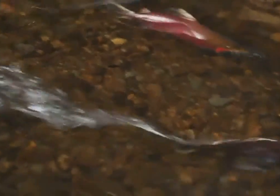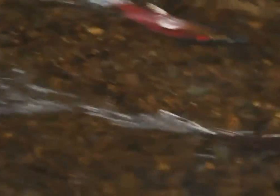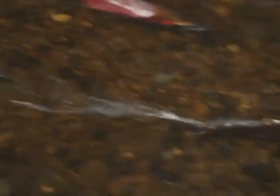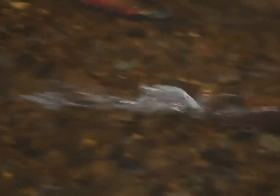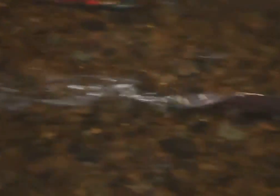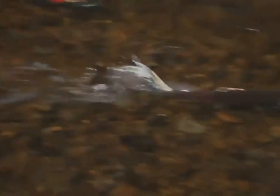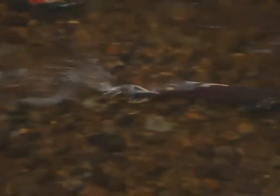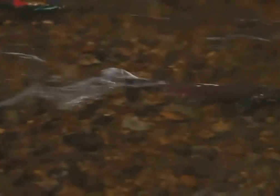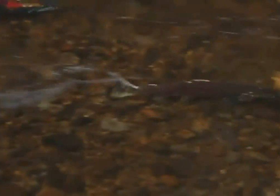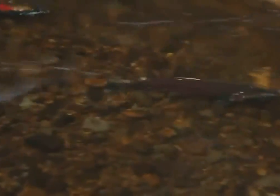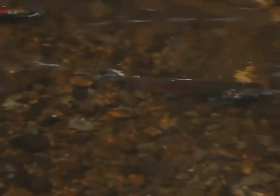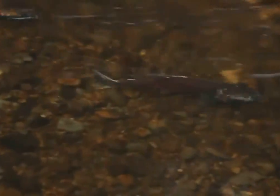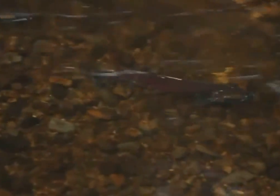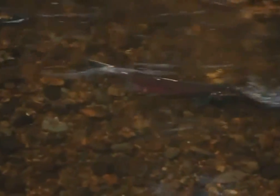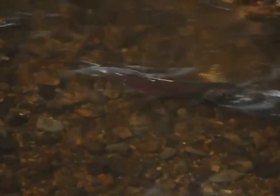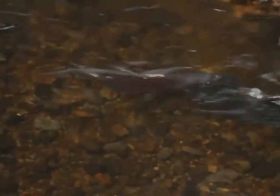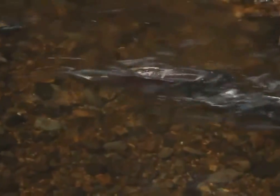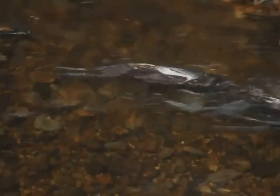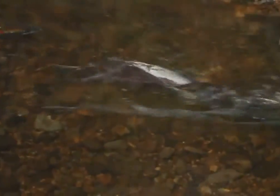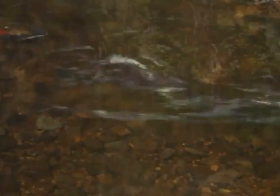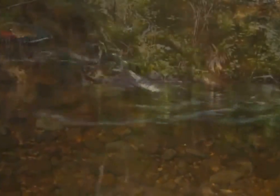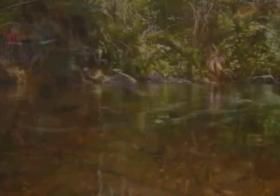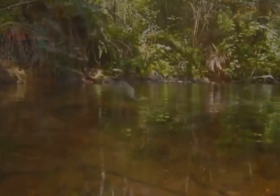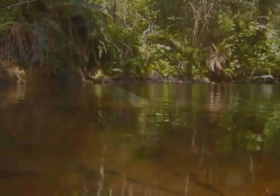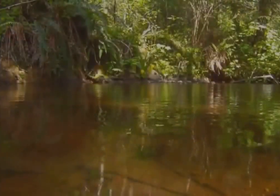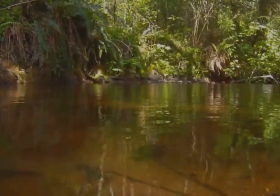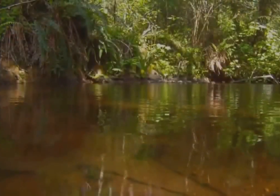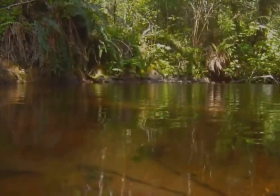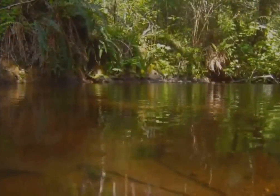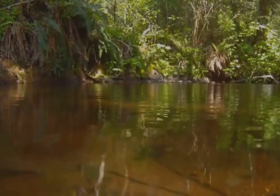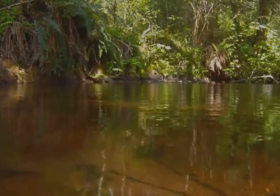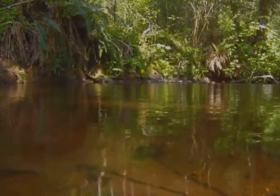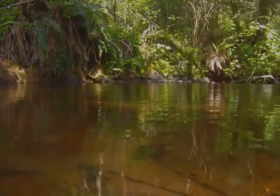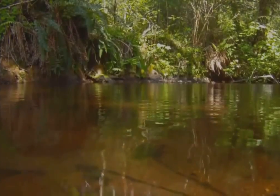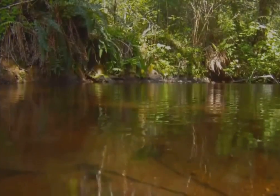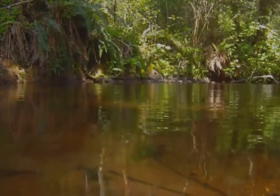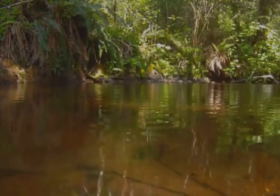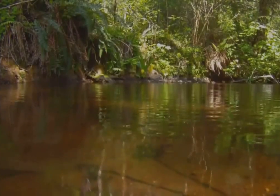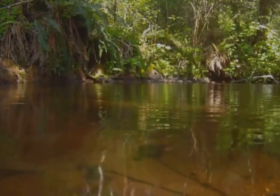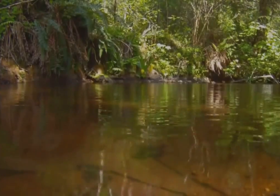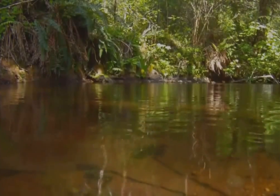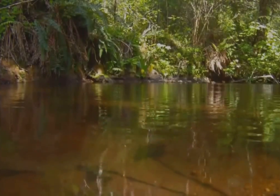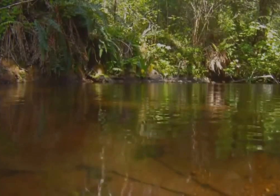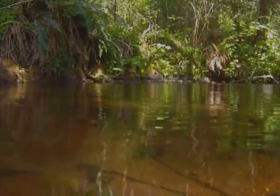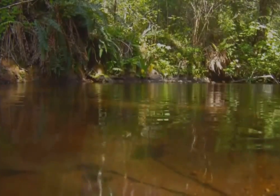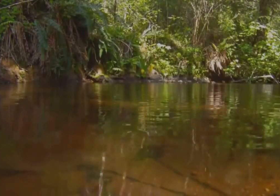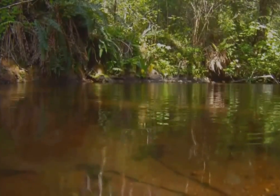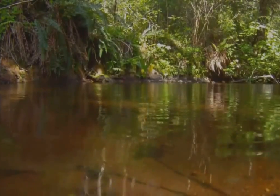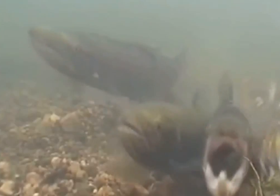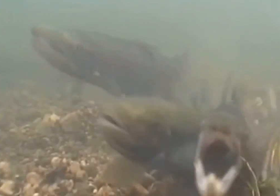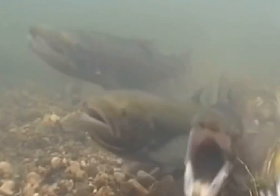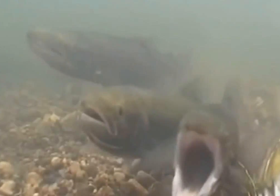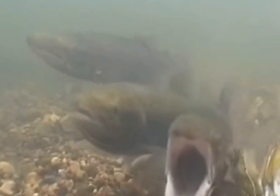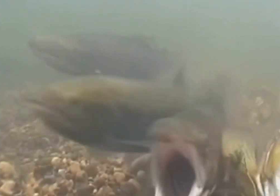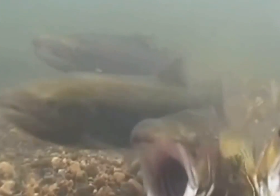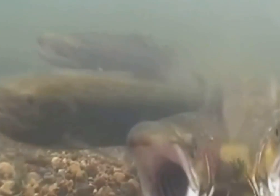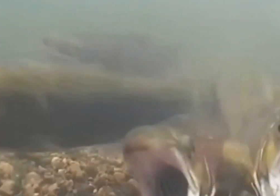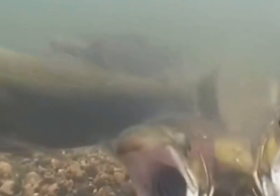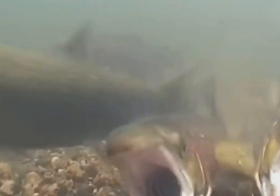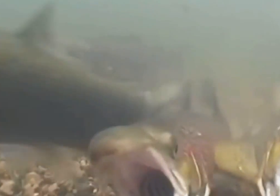Now, depending upon the species of the salmon and the water temperature, these fertilized eggs will not hatch for